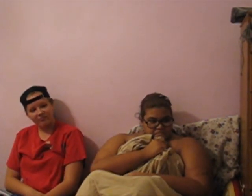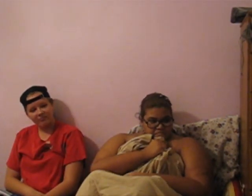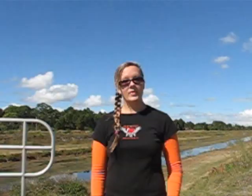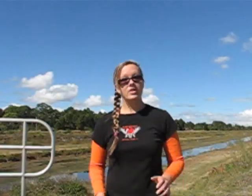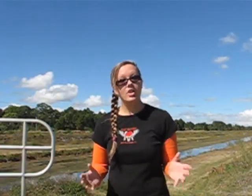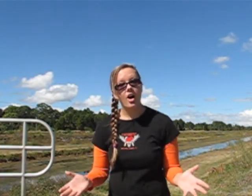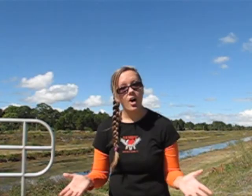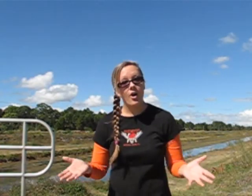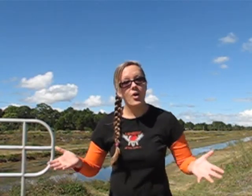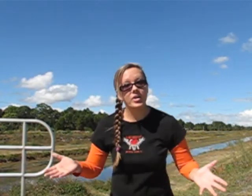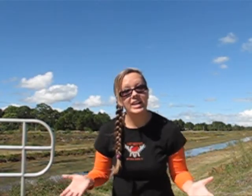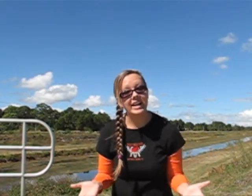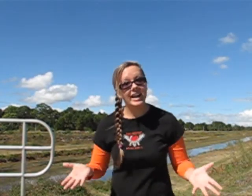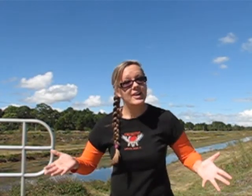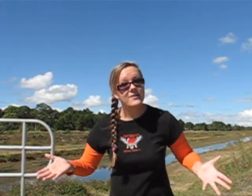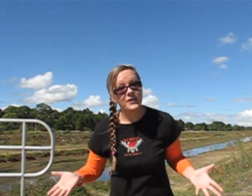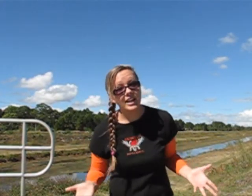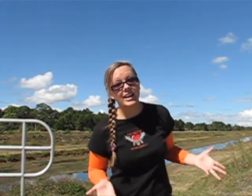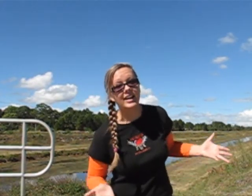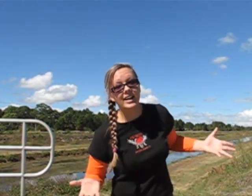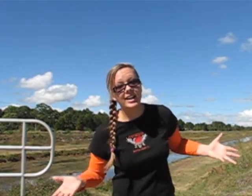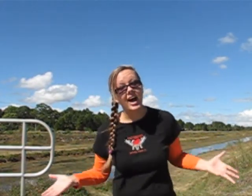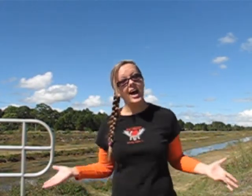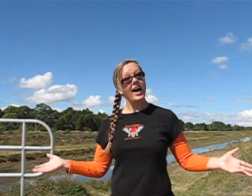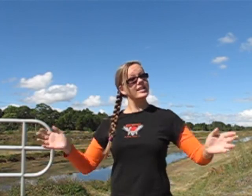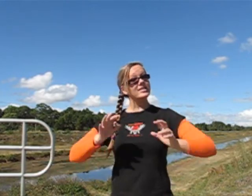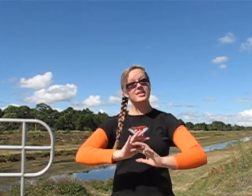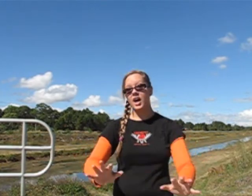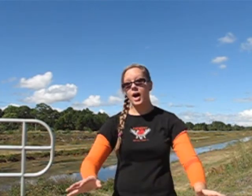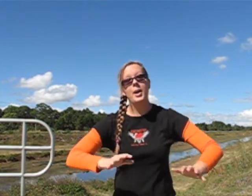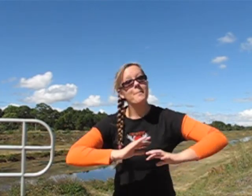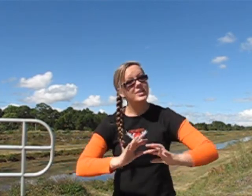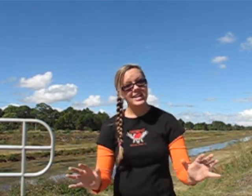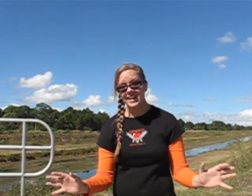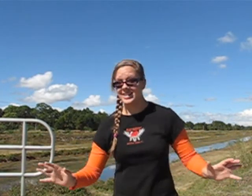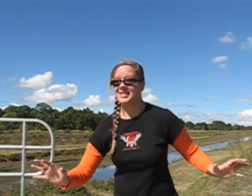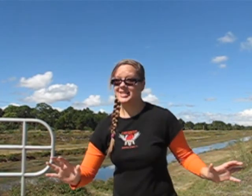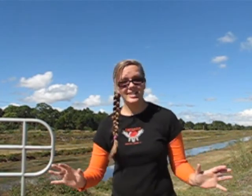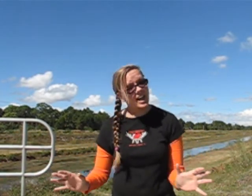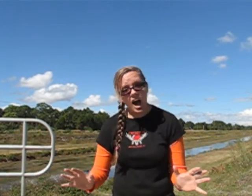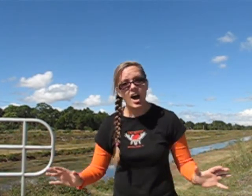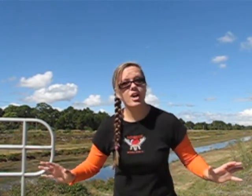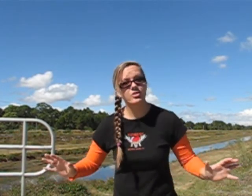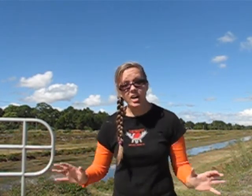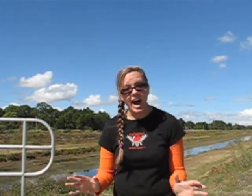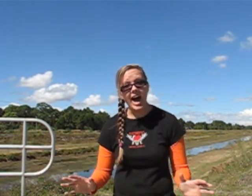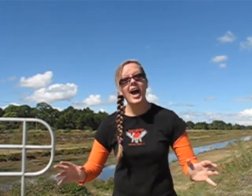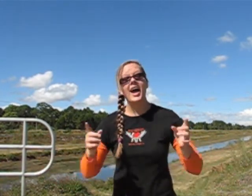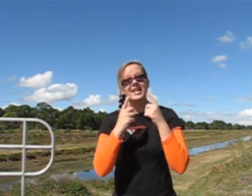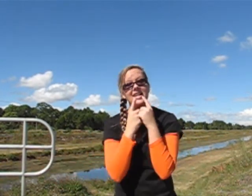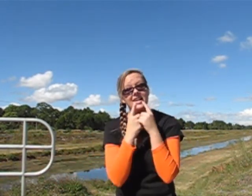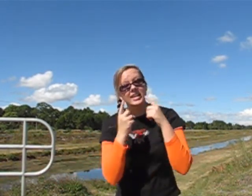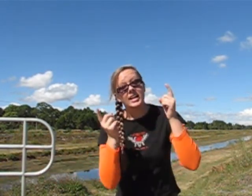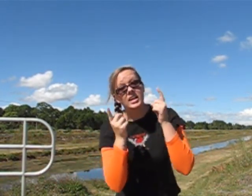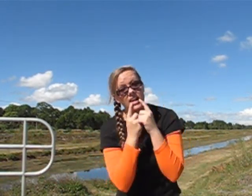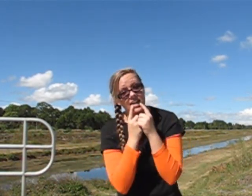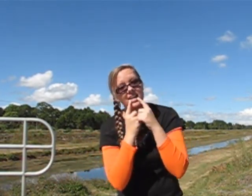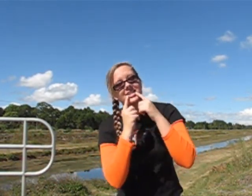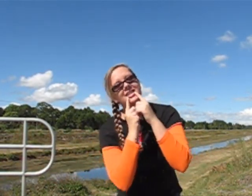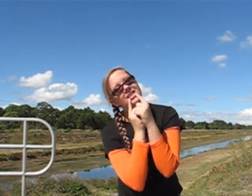that's on And feel like something's not right In this